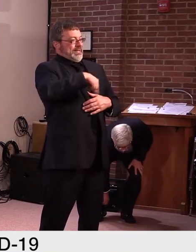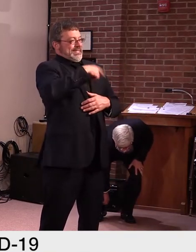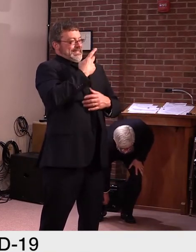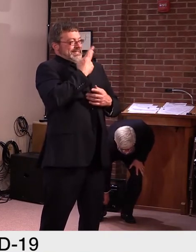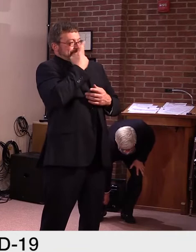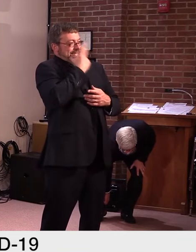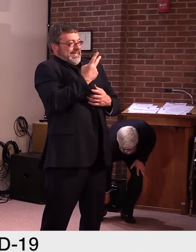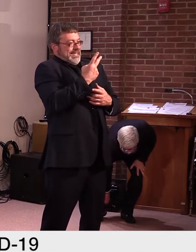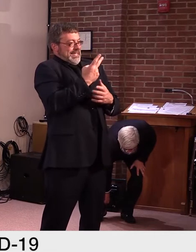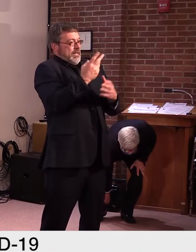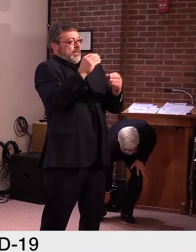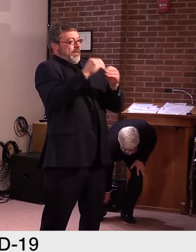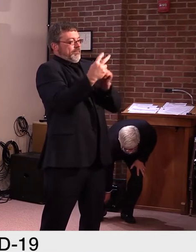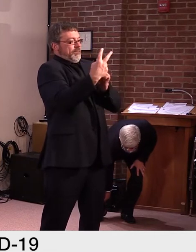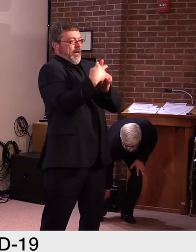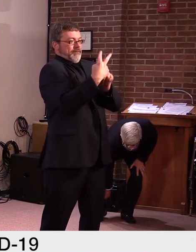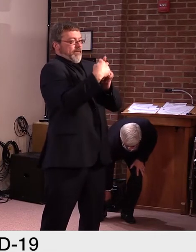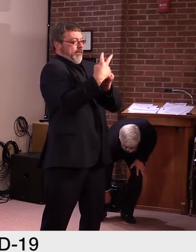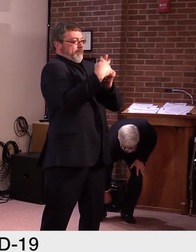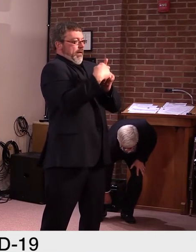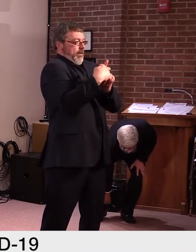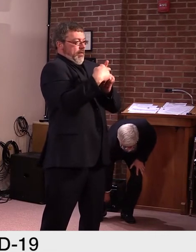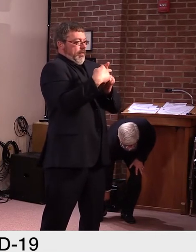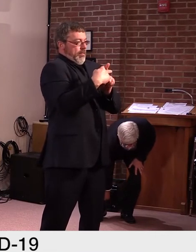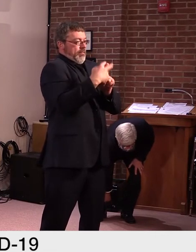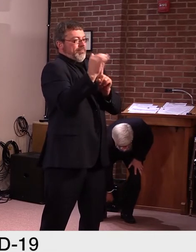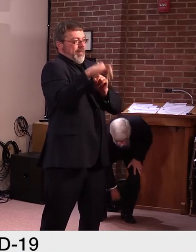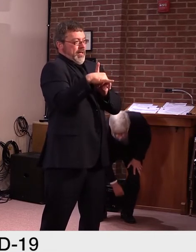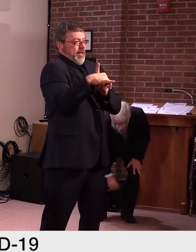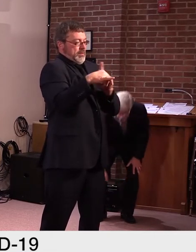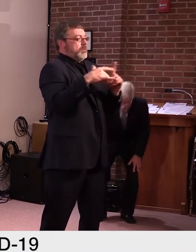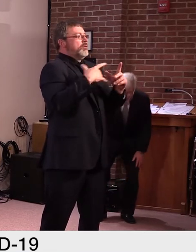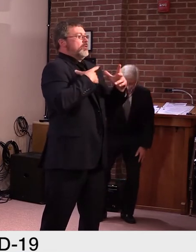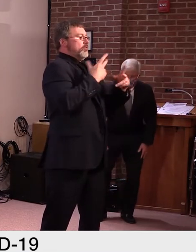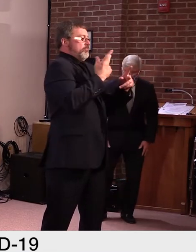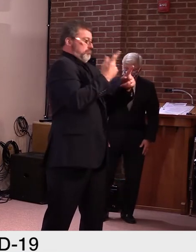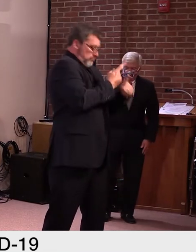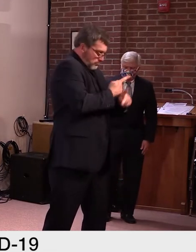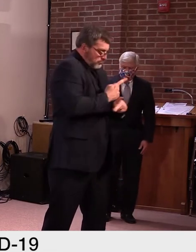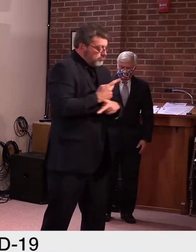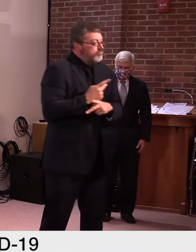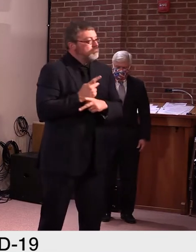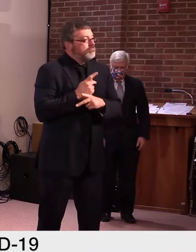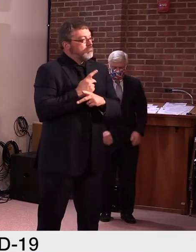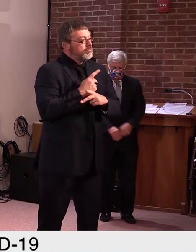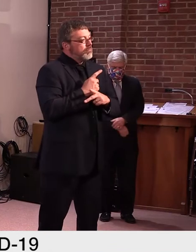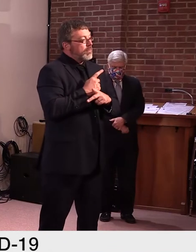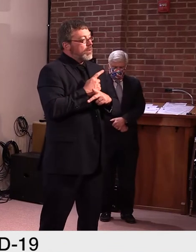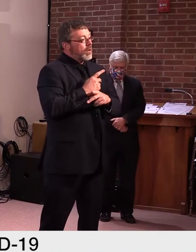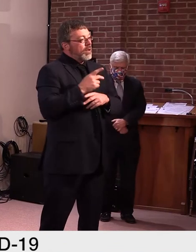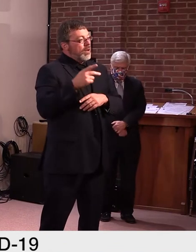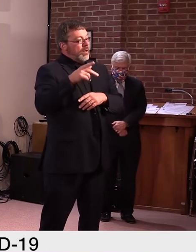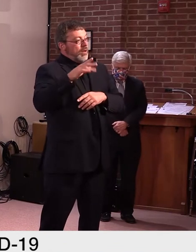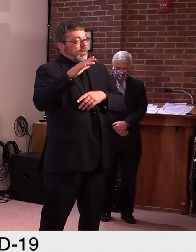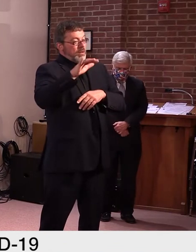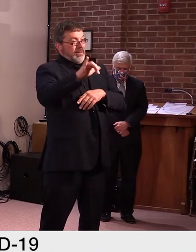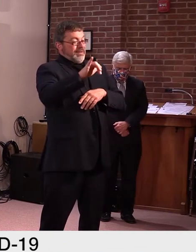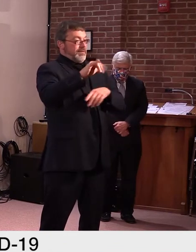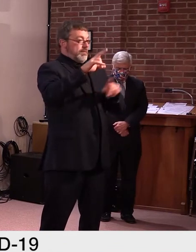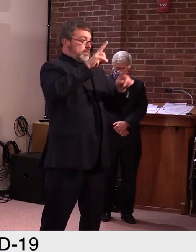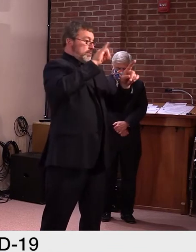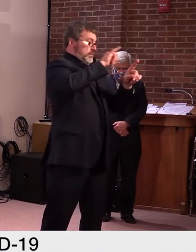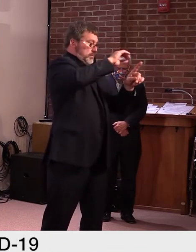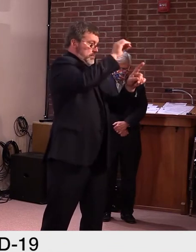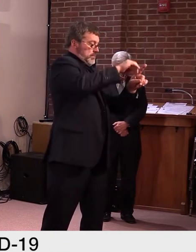reported is that when we calculate the unemployment rate for the state or the labor force, uh, number,